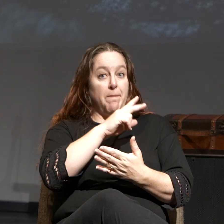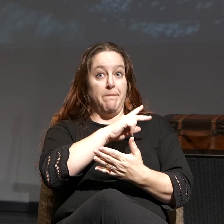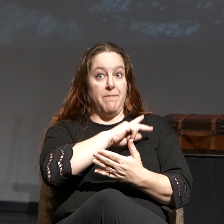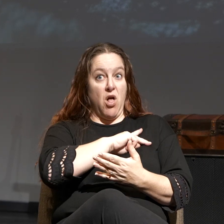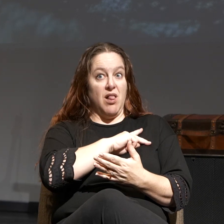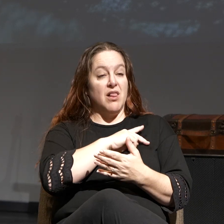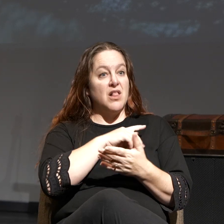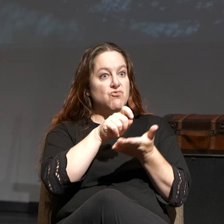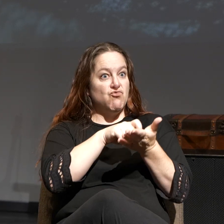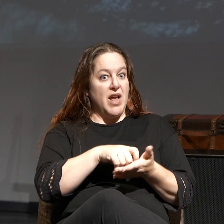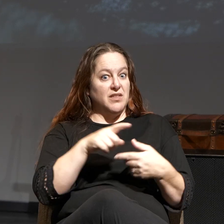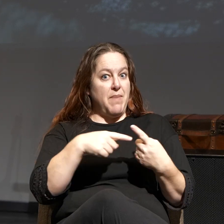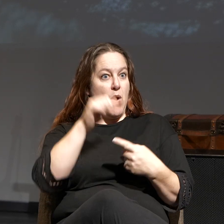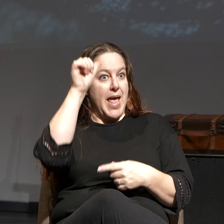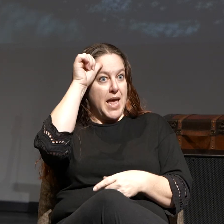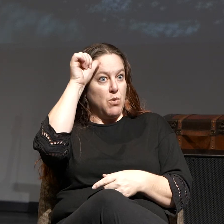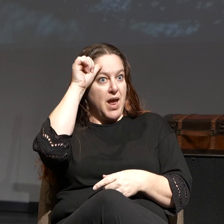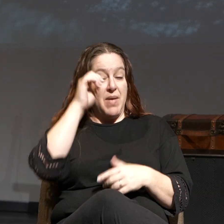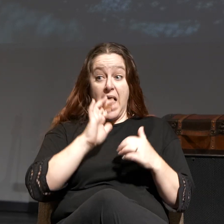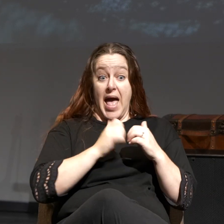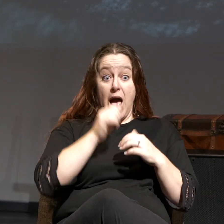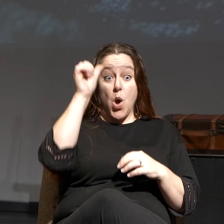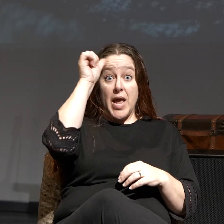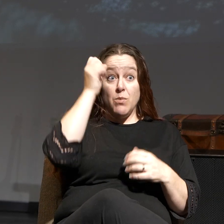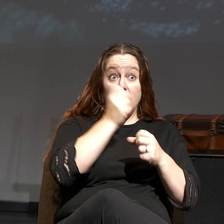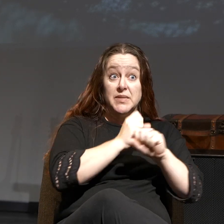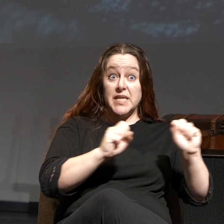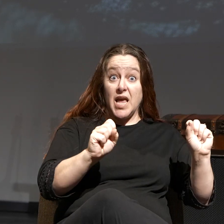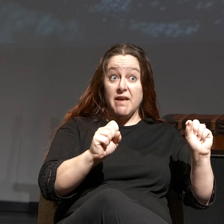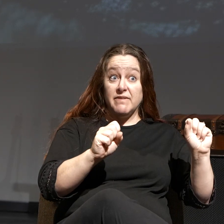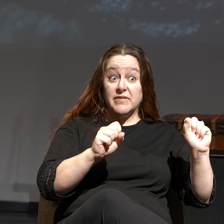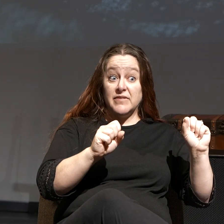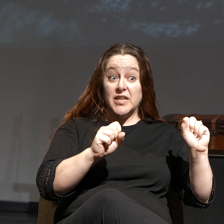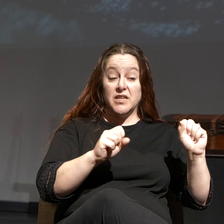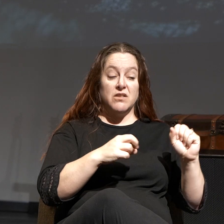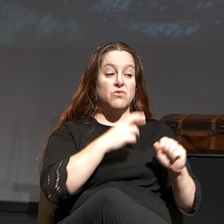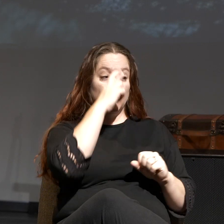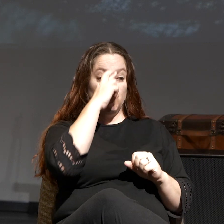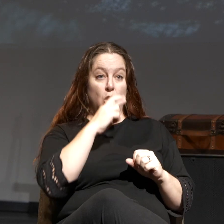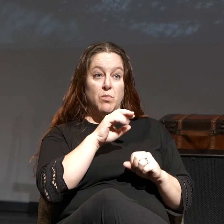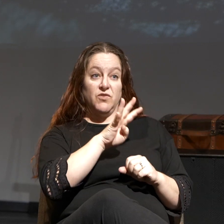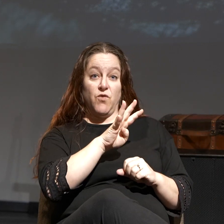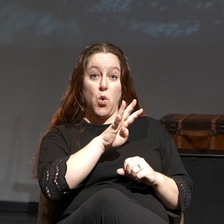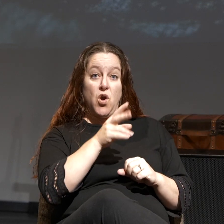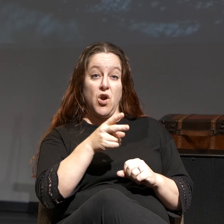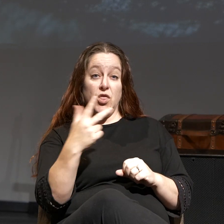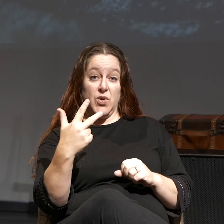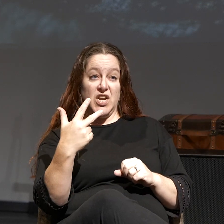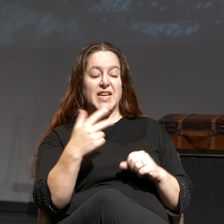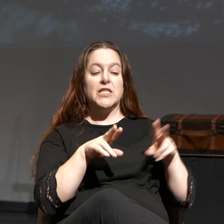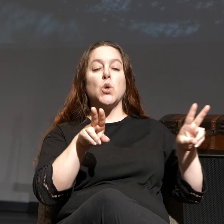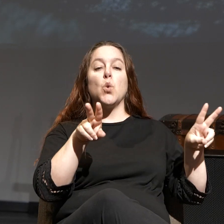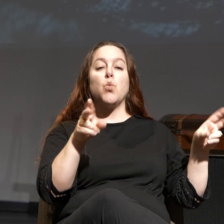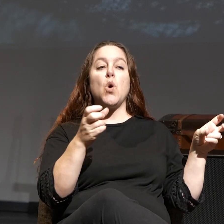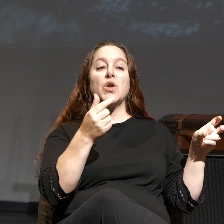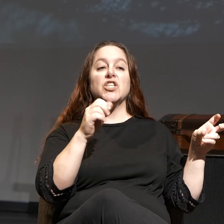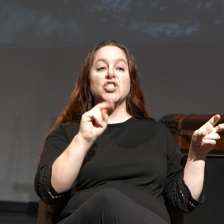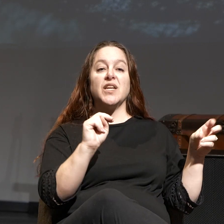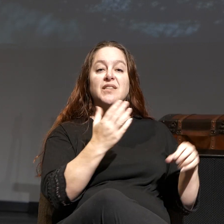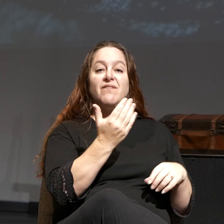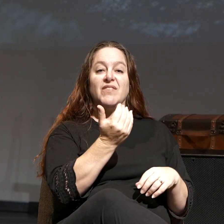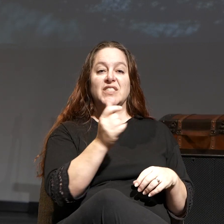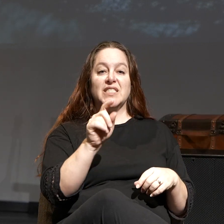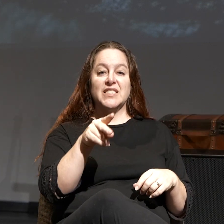And he actually says, how was Abraham saved? It says right there in Romans 4.3, and he's actually quoting Genesis 15